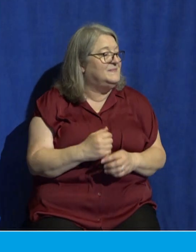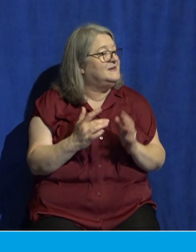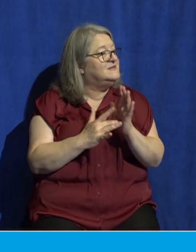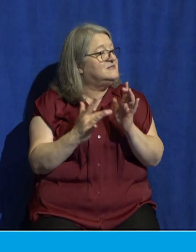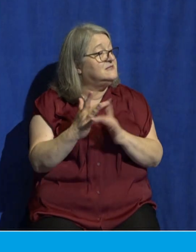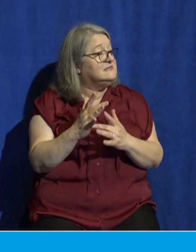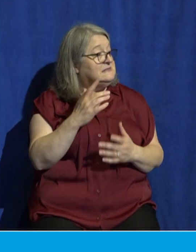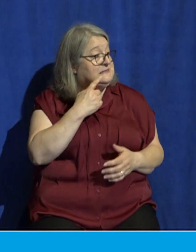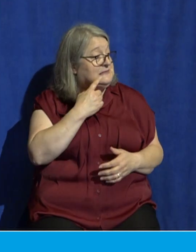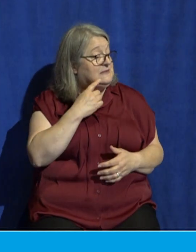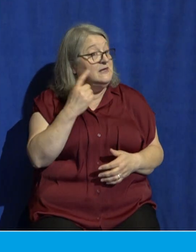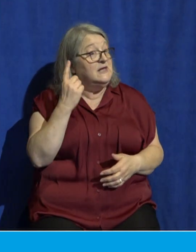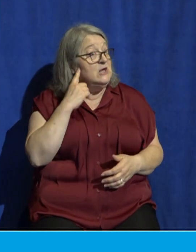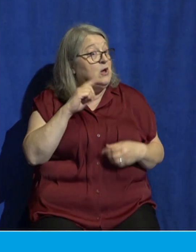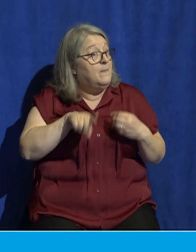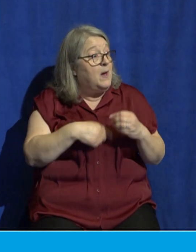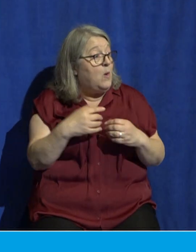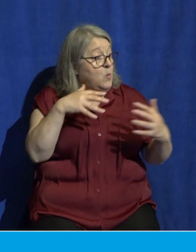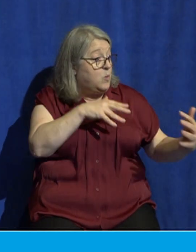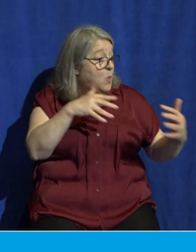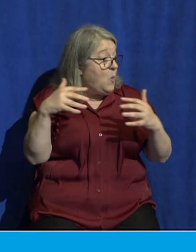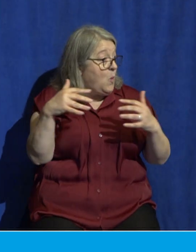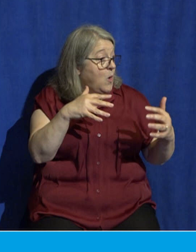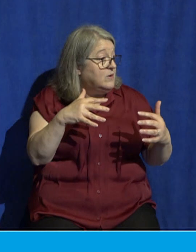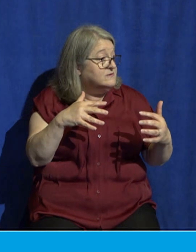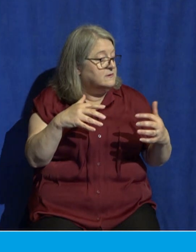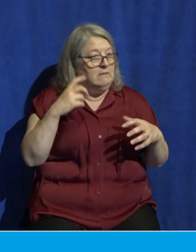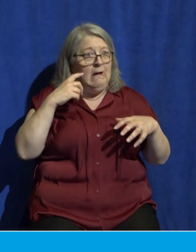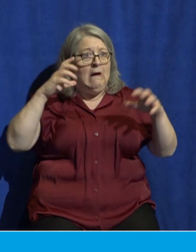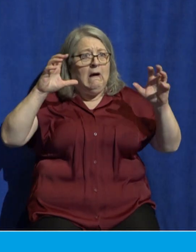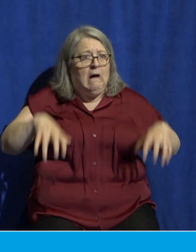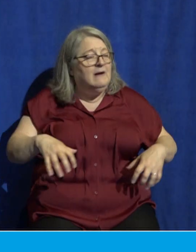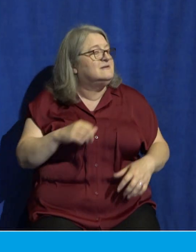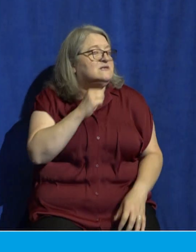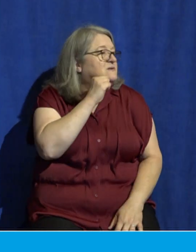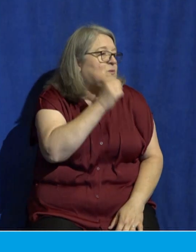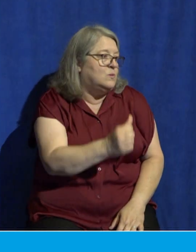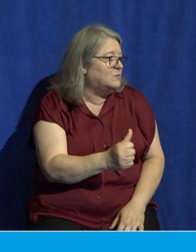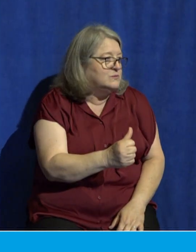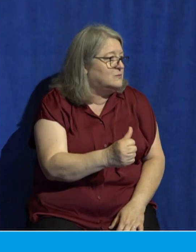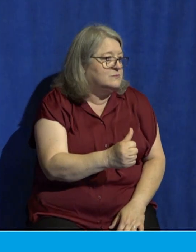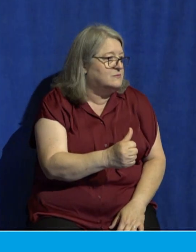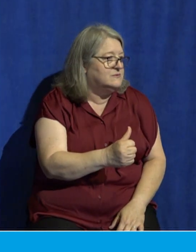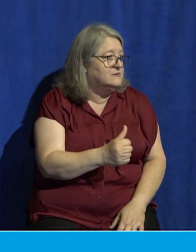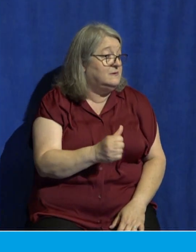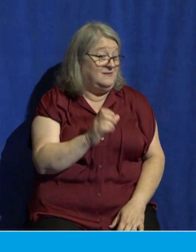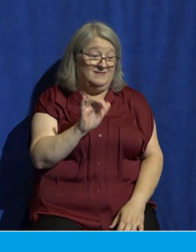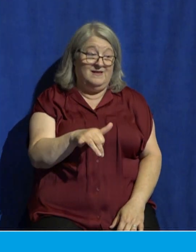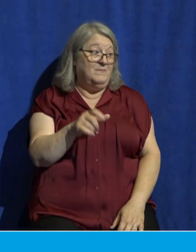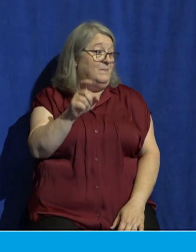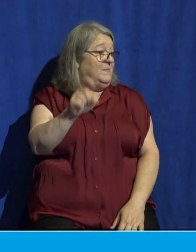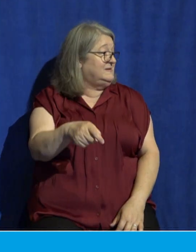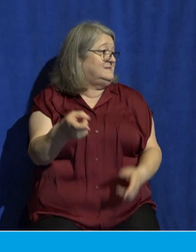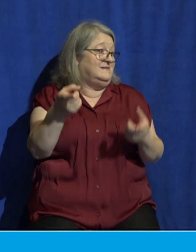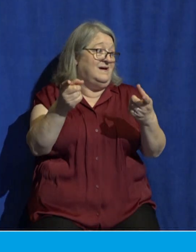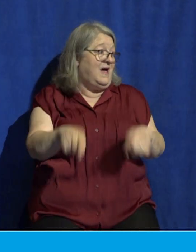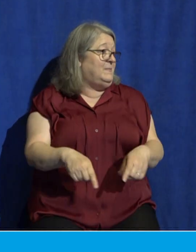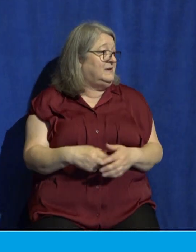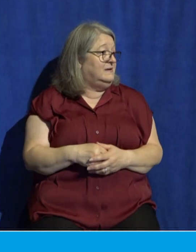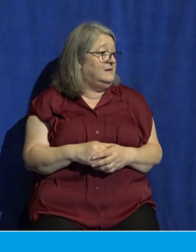wars and rumors of wars, don't be alarmed. This must take place, but the end is not yet.